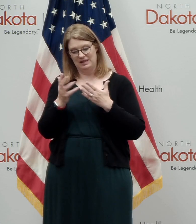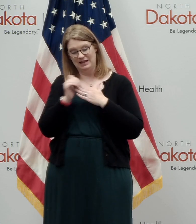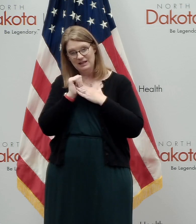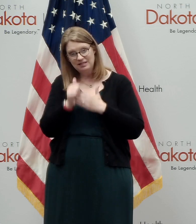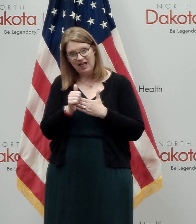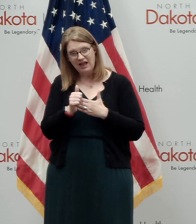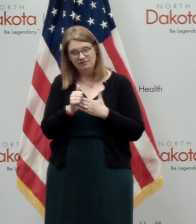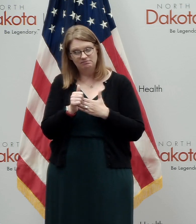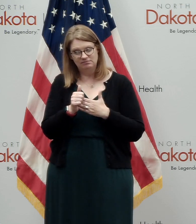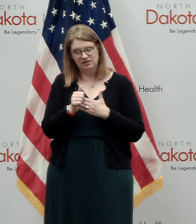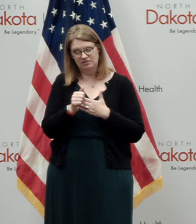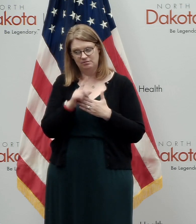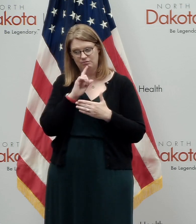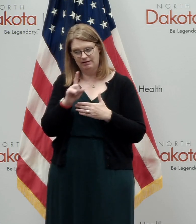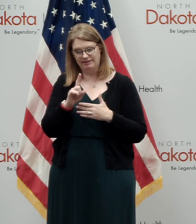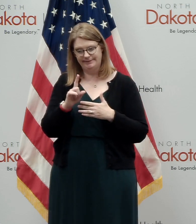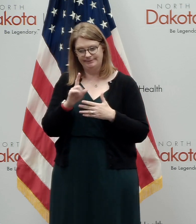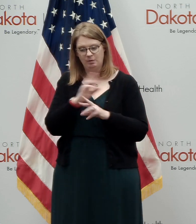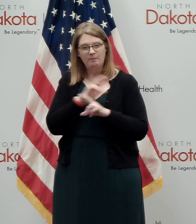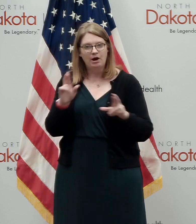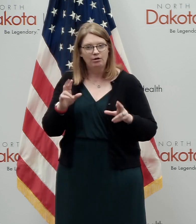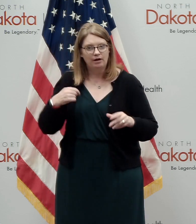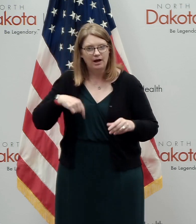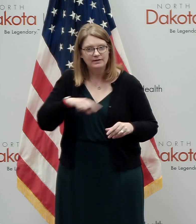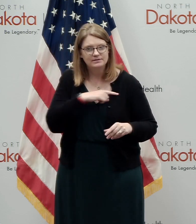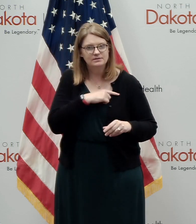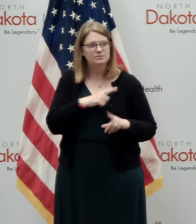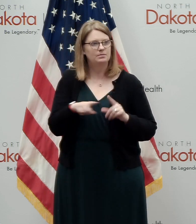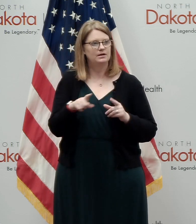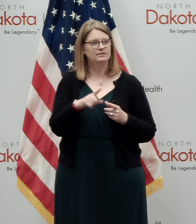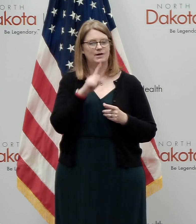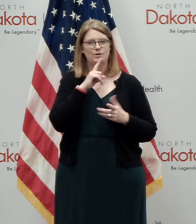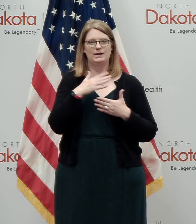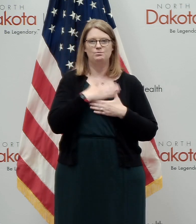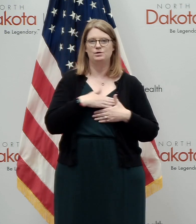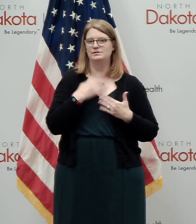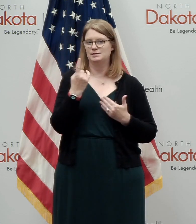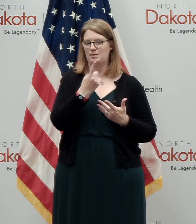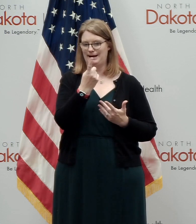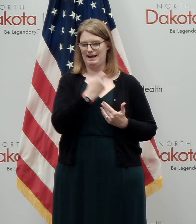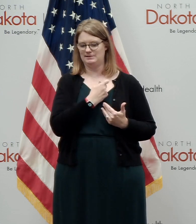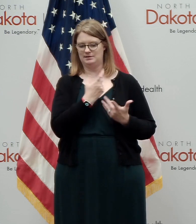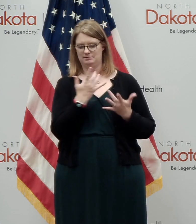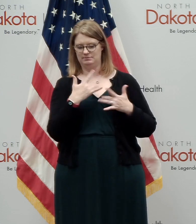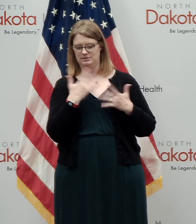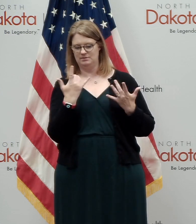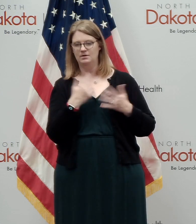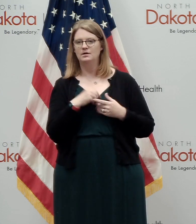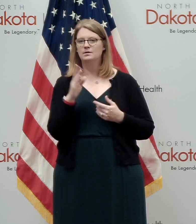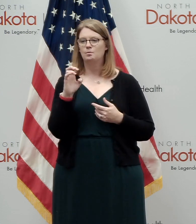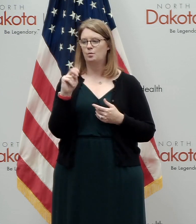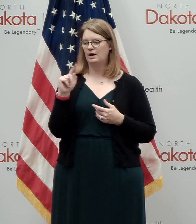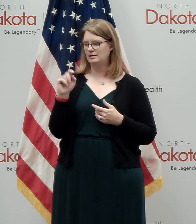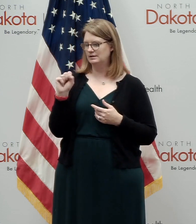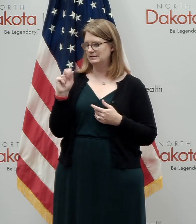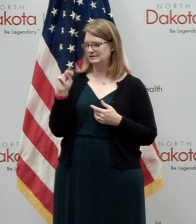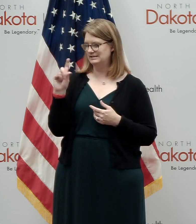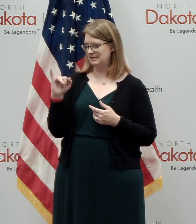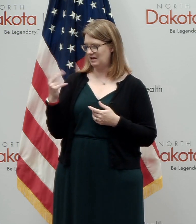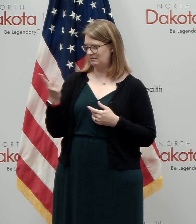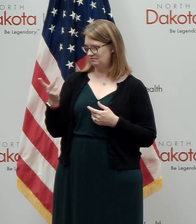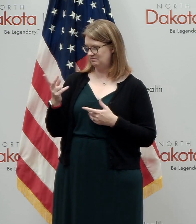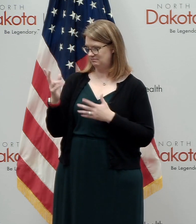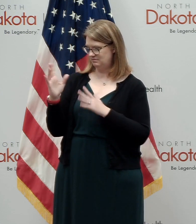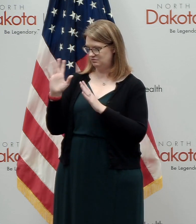be prepared to do these moments. So, but I, appreciate the sentiment of someone asking how we're doing, but, uh, I, you know, Brent and Sandy are doing great. the first lady and